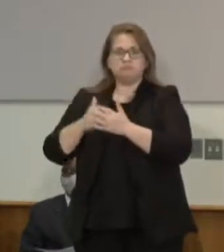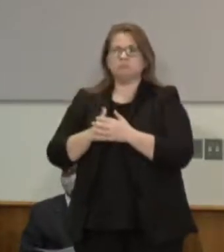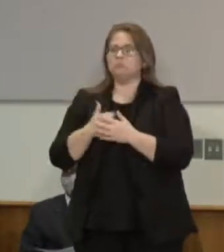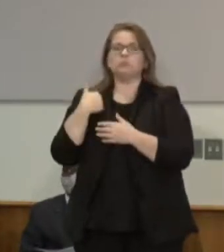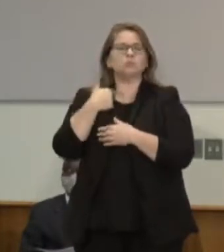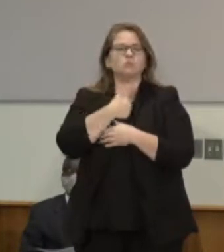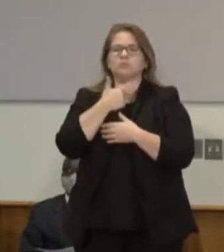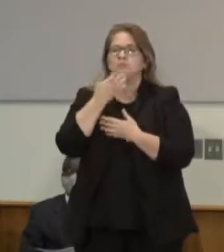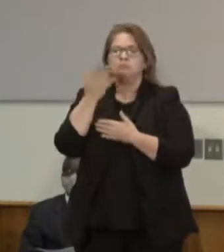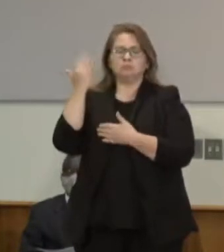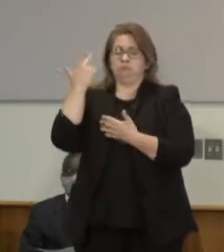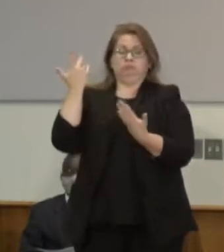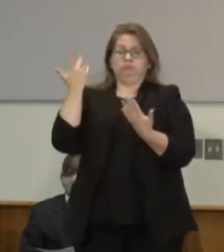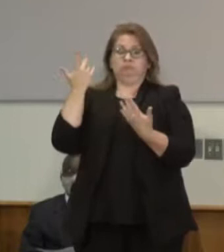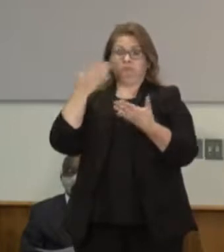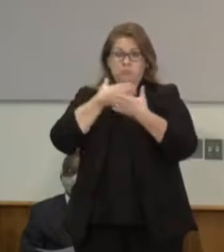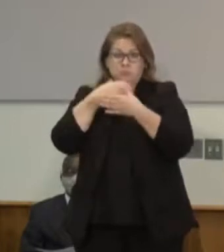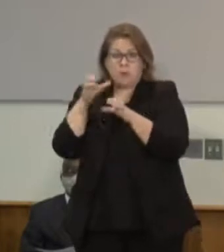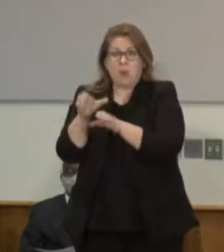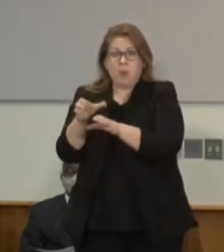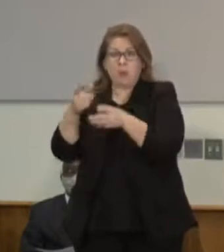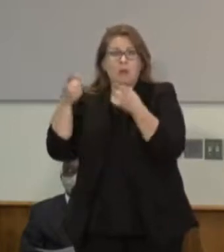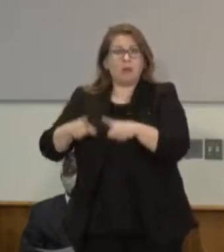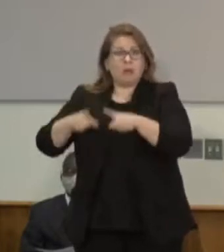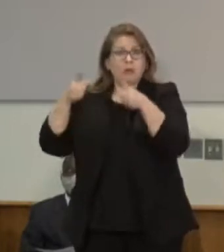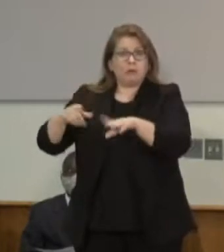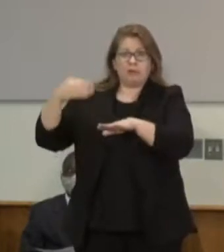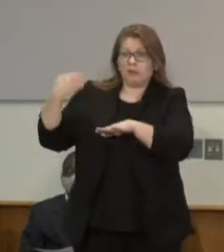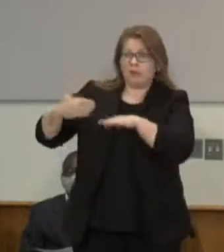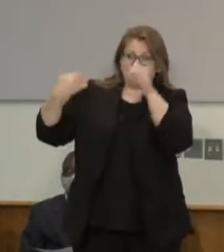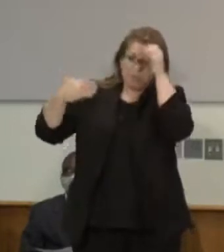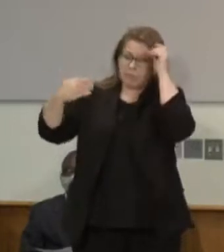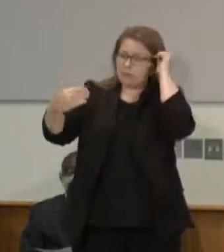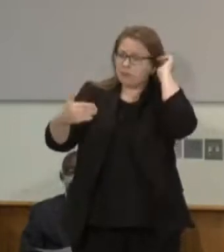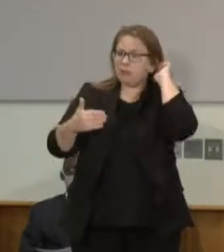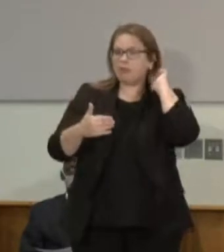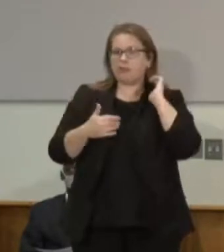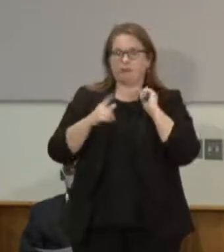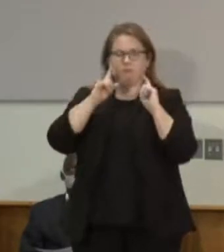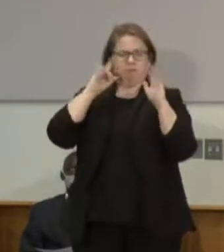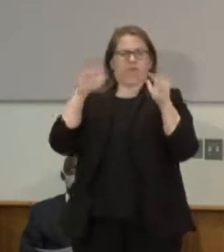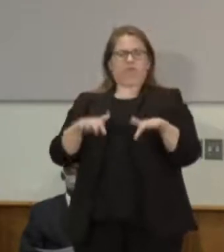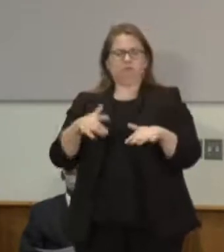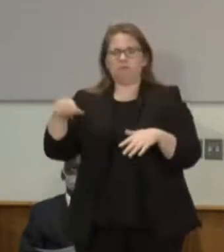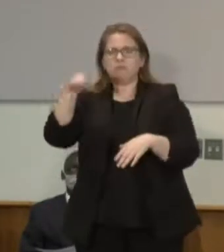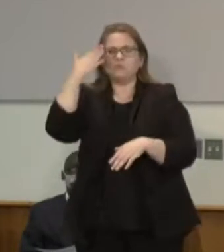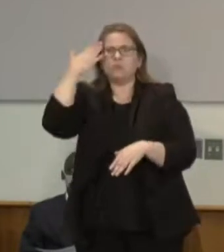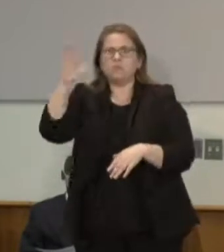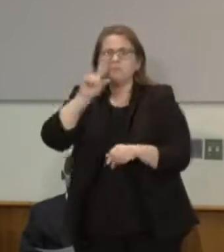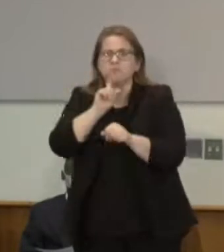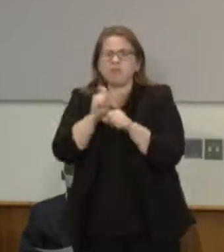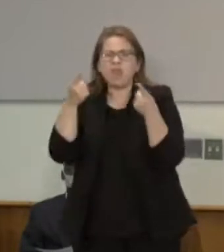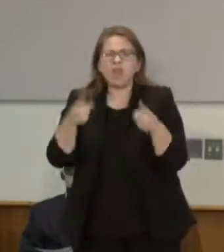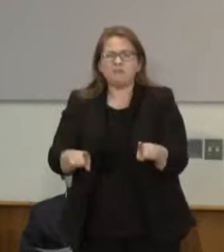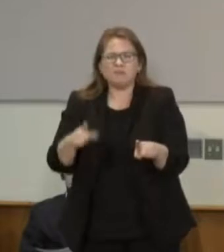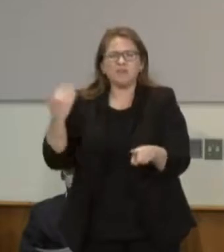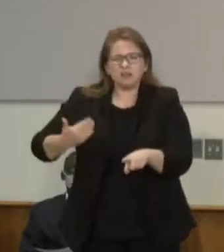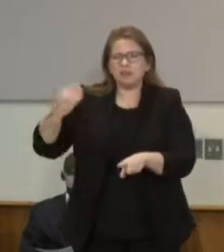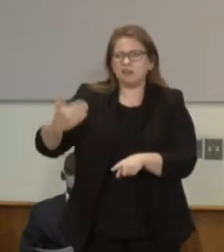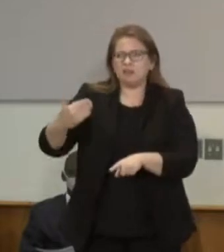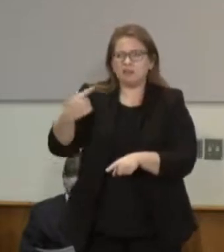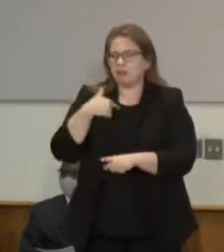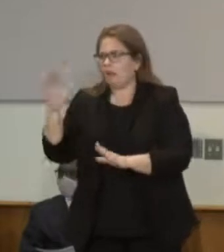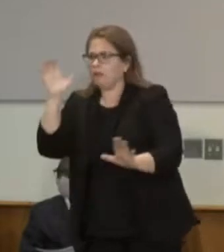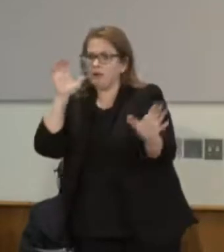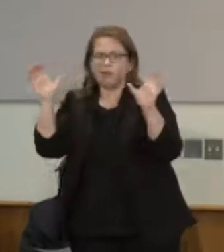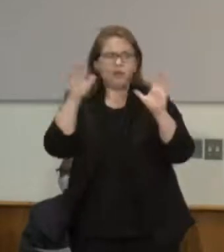a thing that happened was amazing to them. And then there's folks who have been listening to the communities, and no, it's not amazing. It was a part